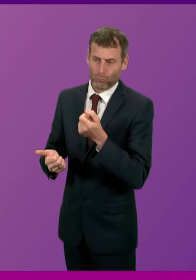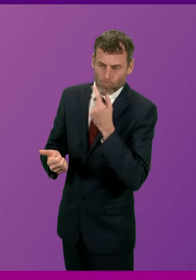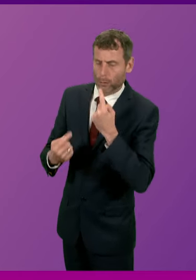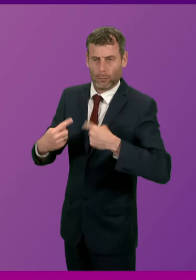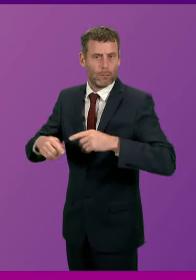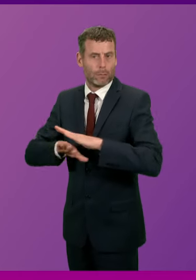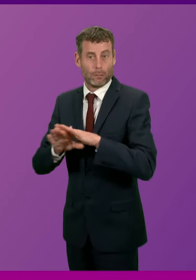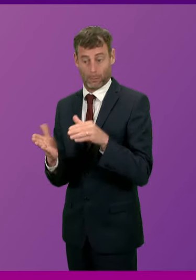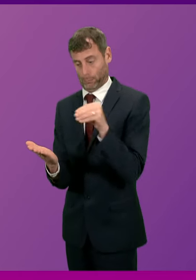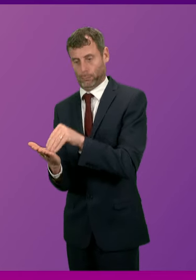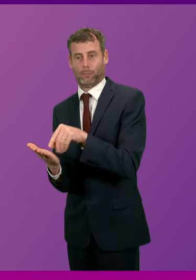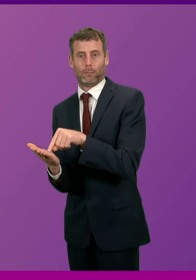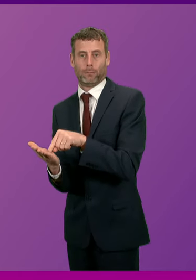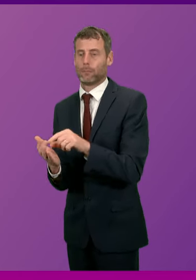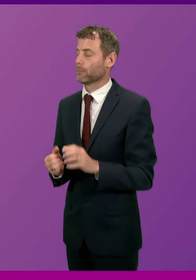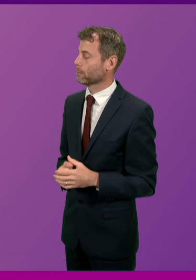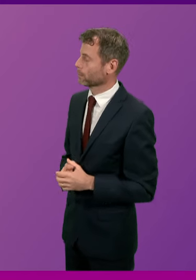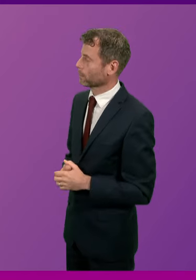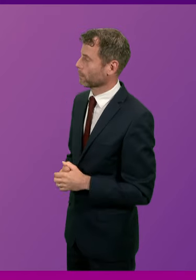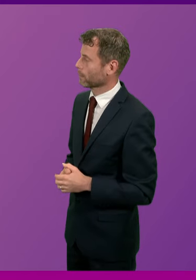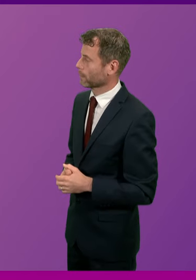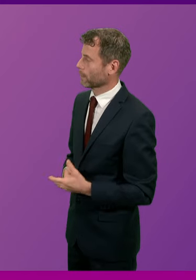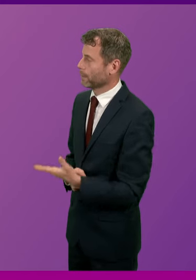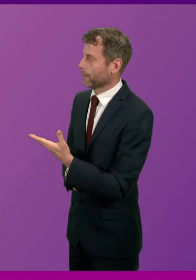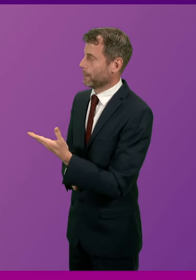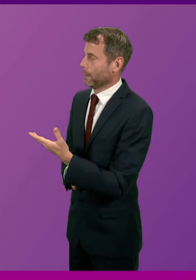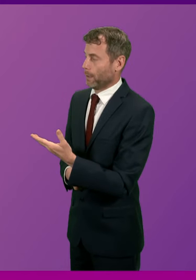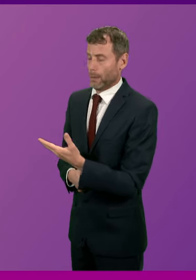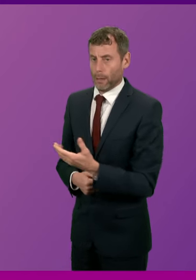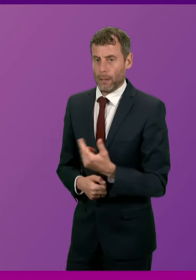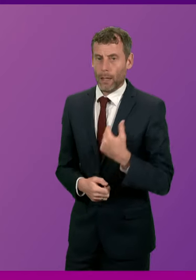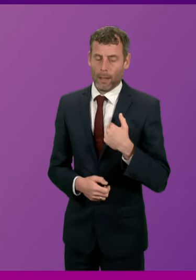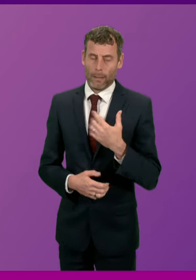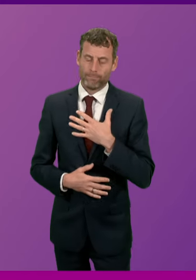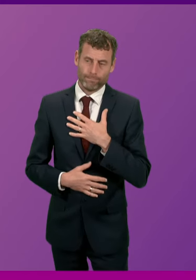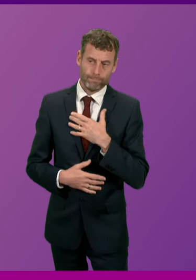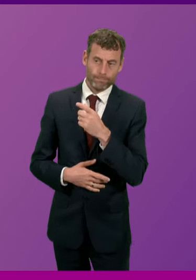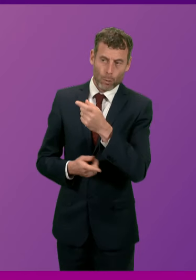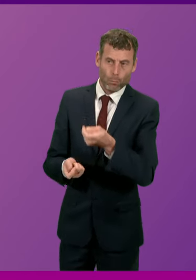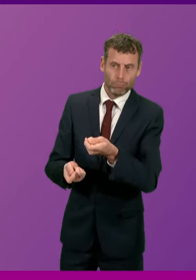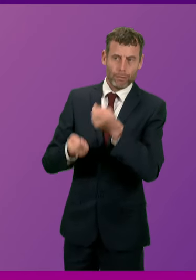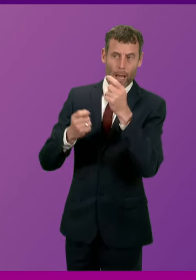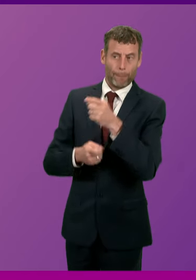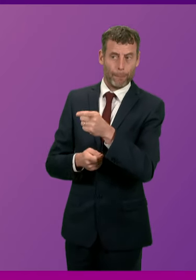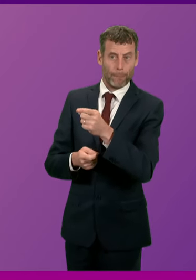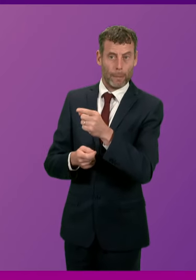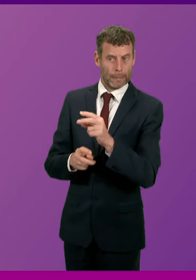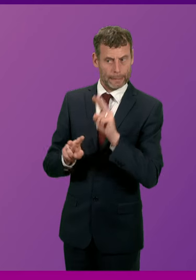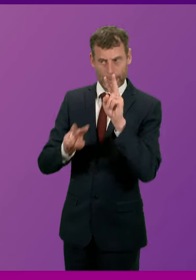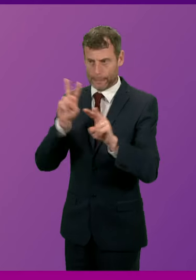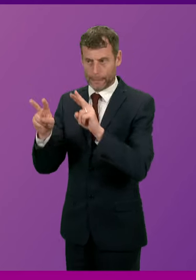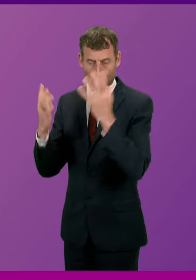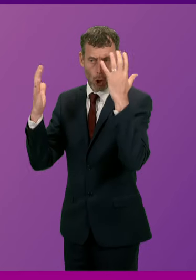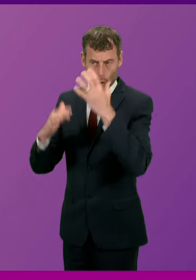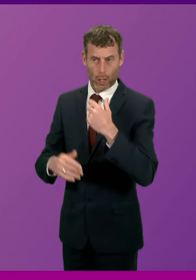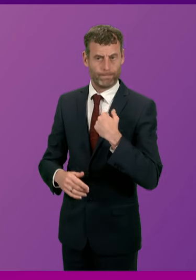Minister. I think I have quite a bit of sympathy with the depth of concern that Mr